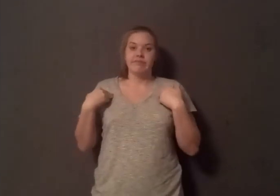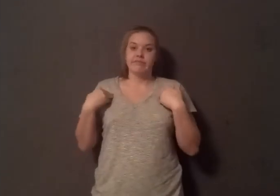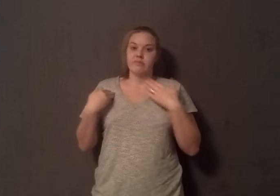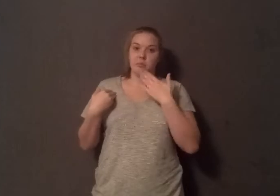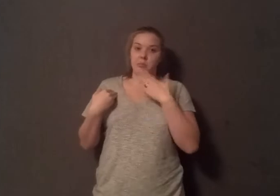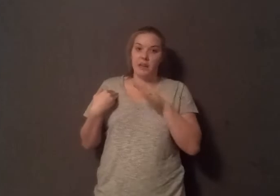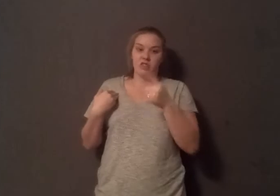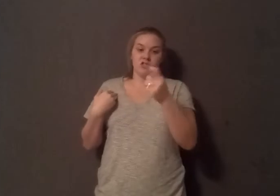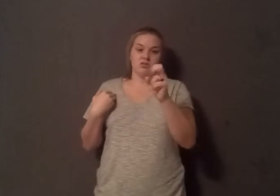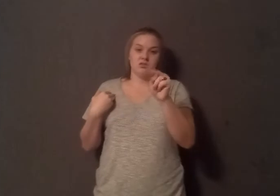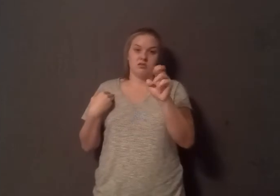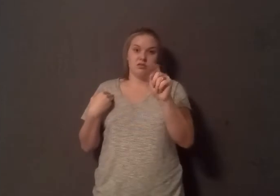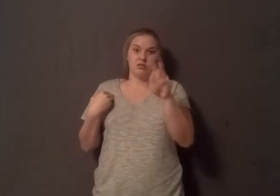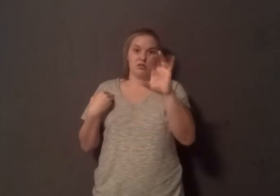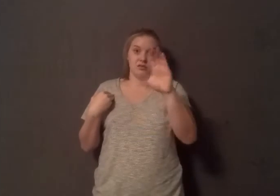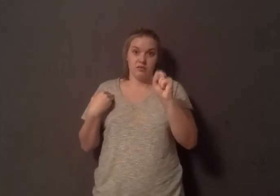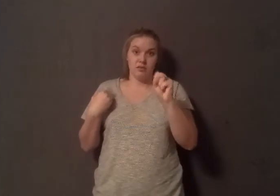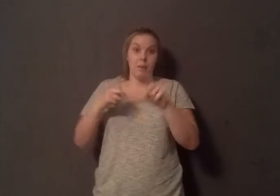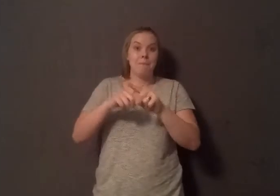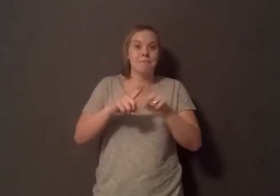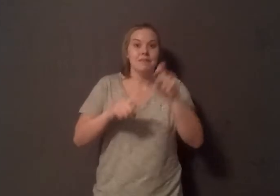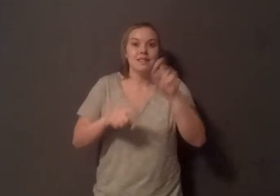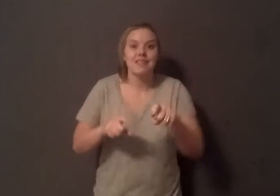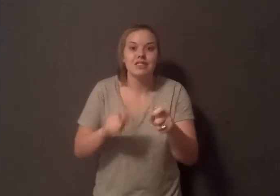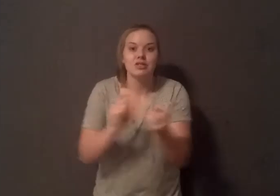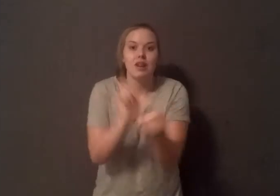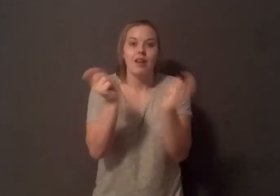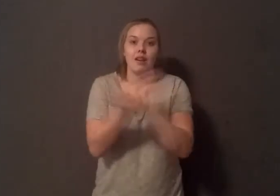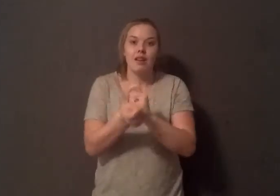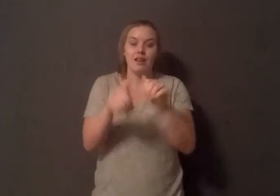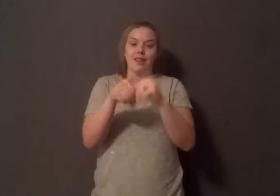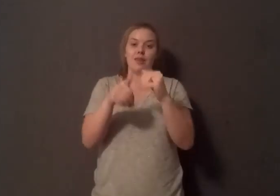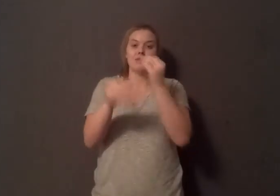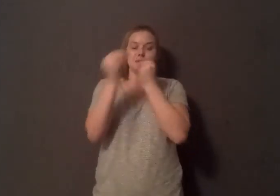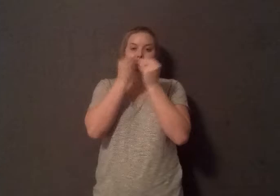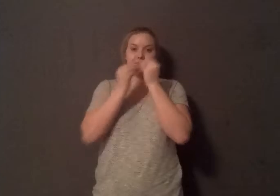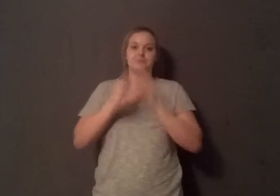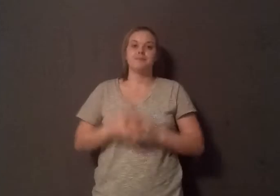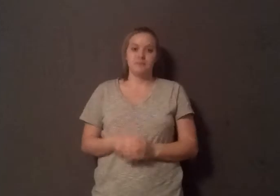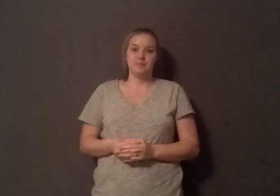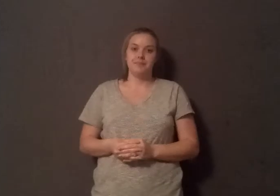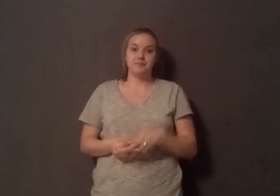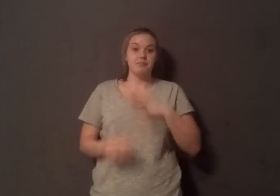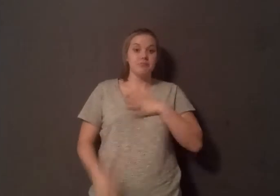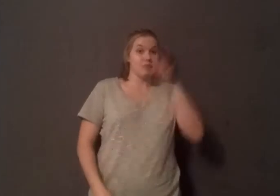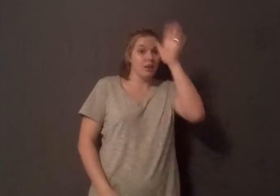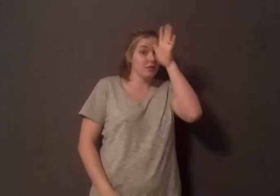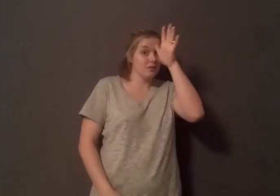still reshuffle it with diet. I had always thought that I would develop heart disease at a young age because both my dad and grandpa had heart attacks. I